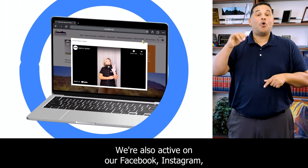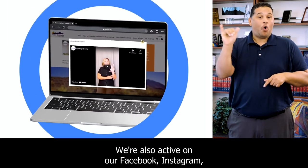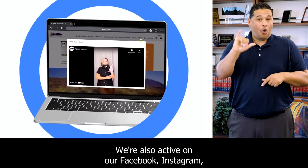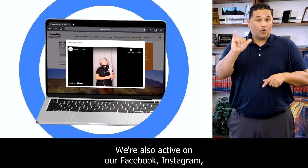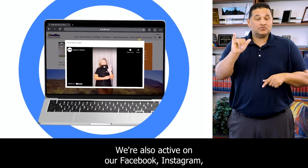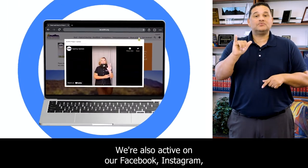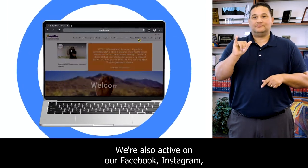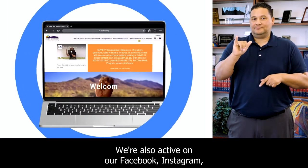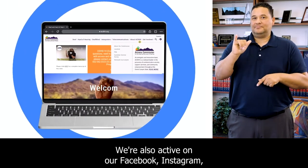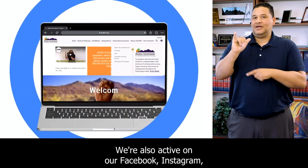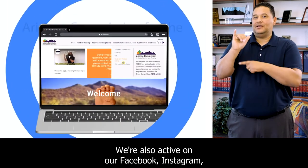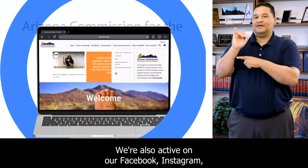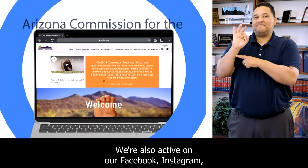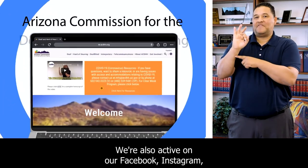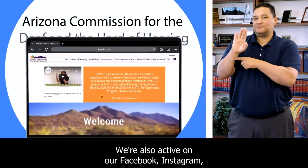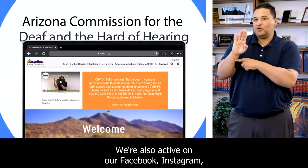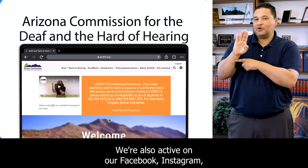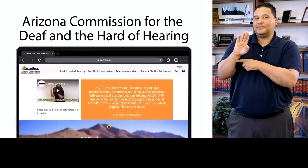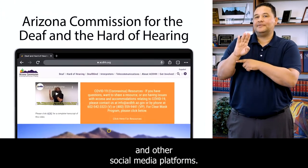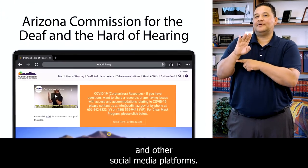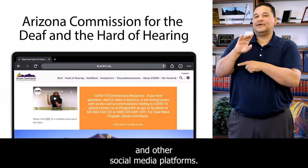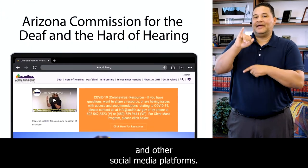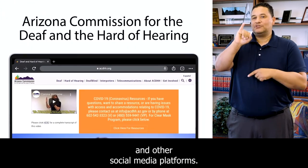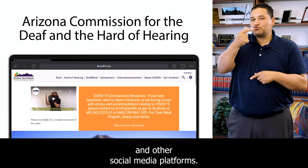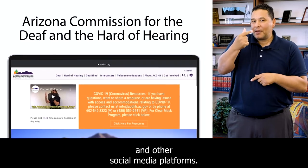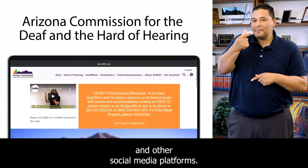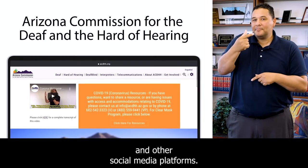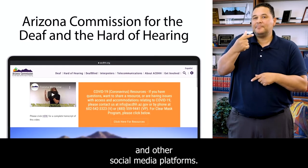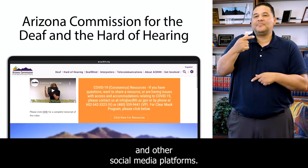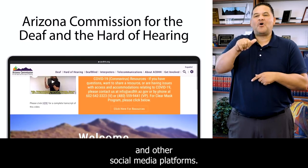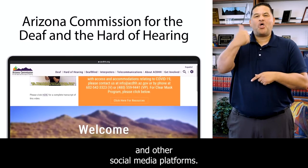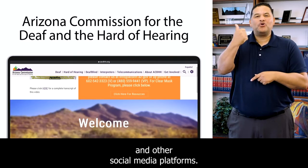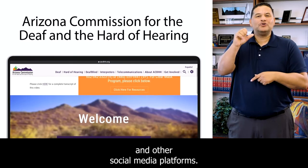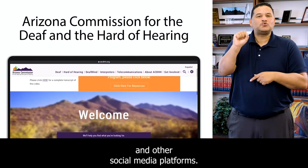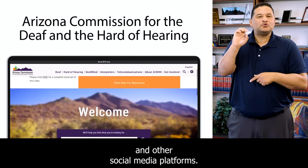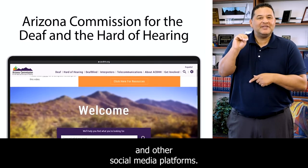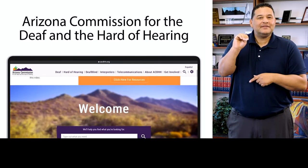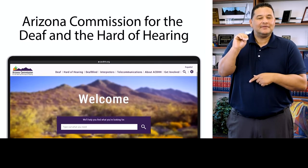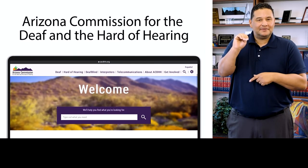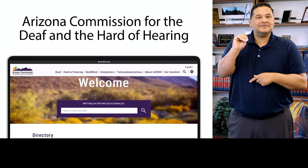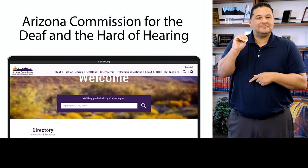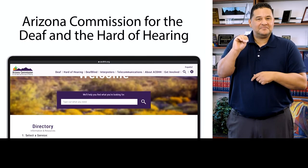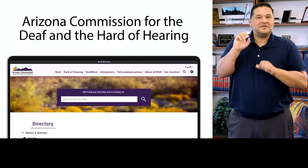active on our Facebook, Instagram, and other social media platforms.